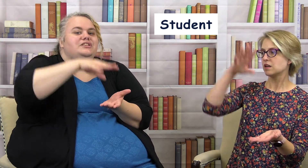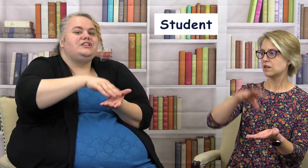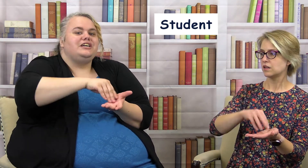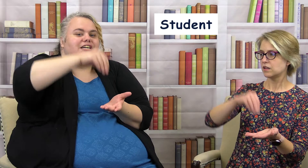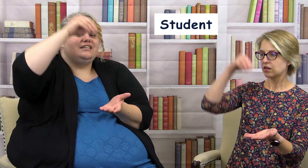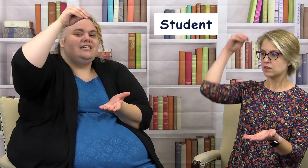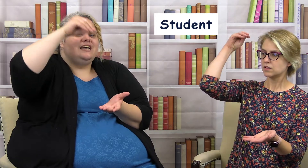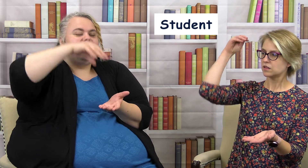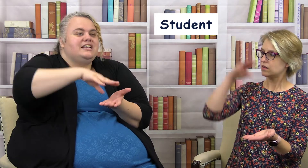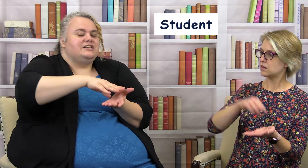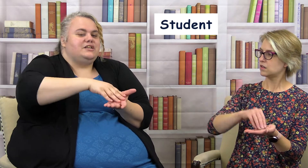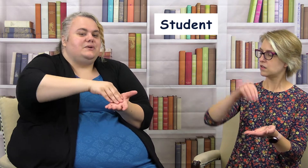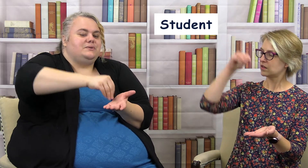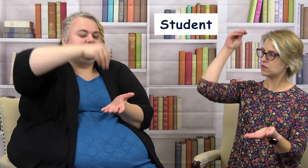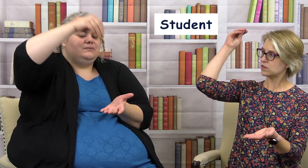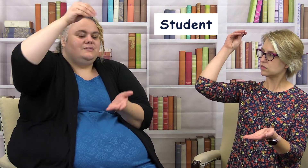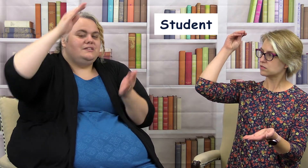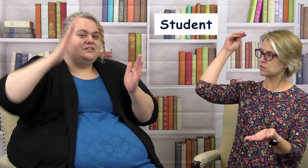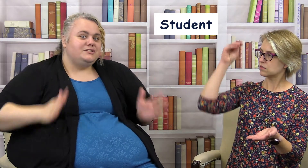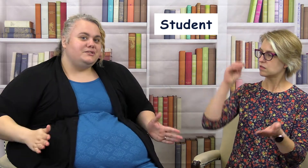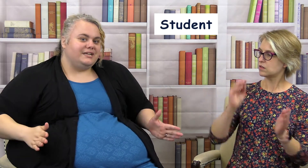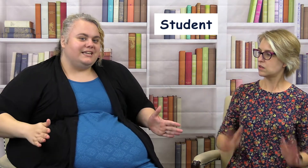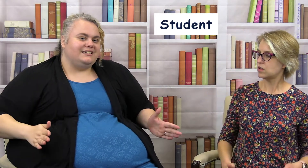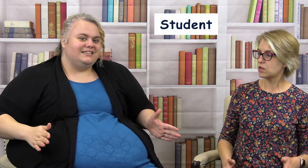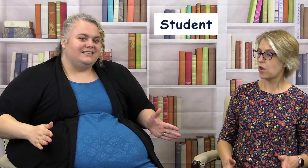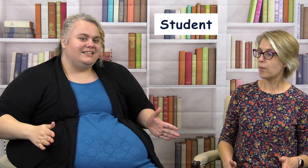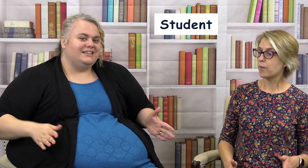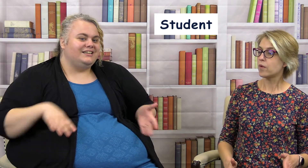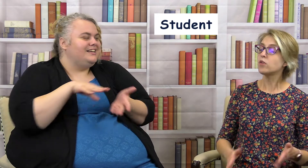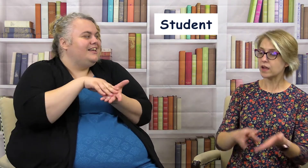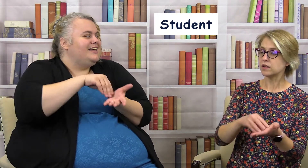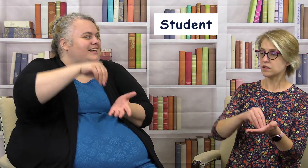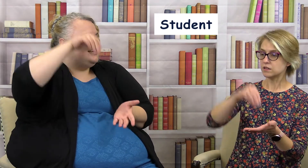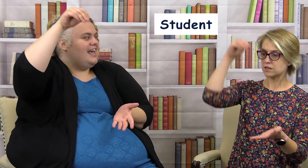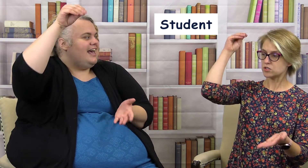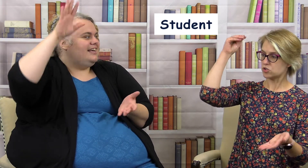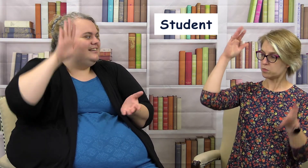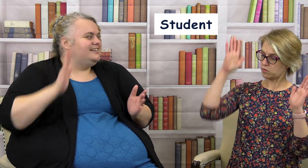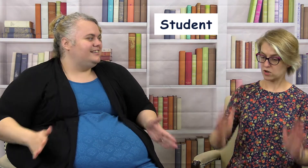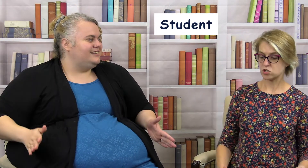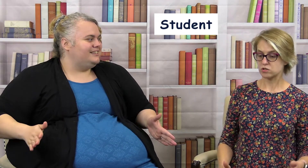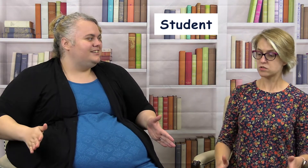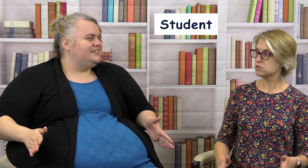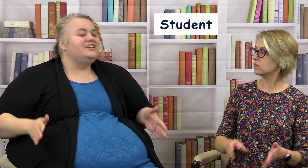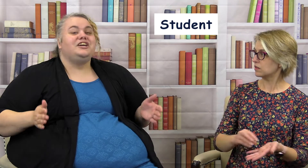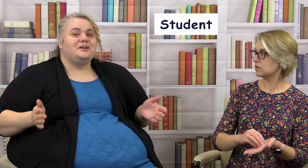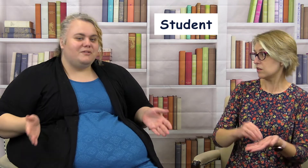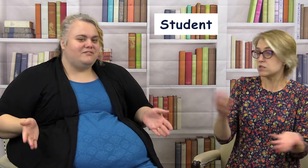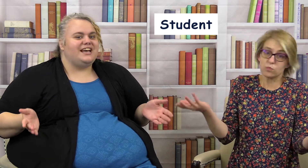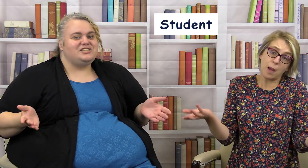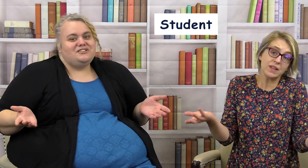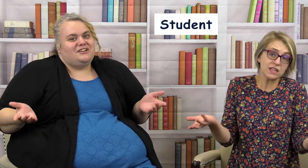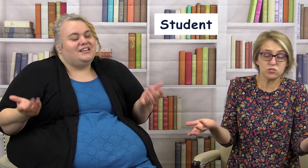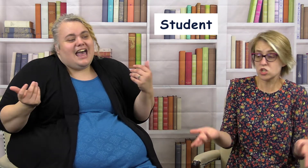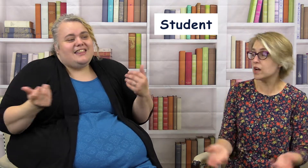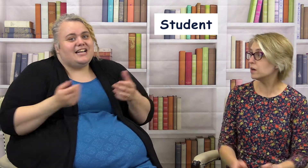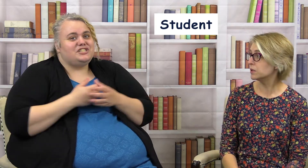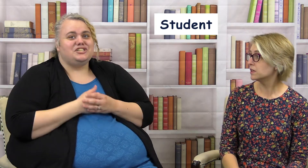learn so student okay yeah you're a professional yeah that's your